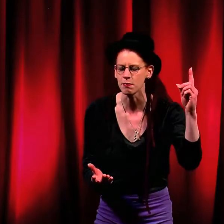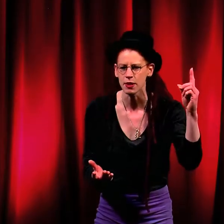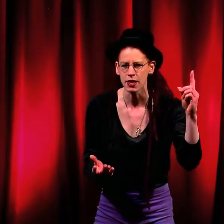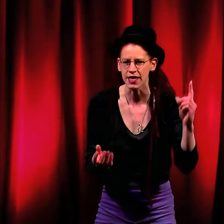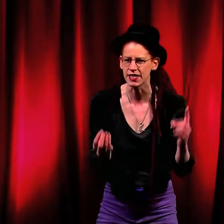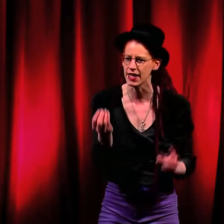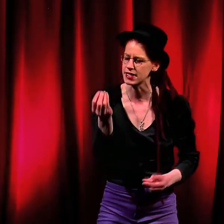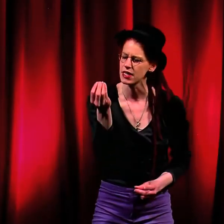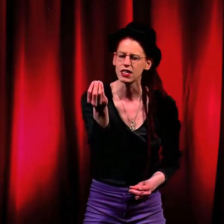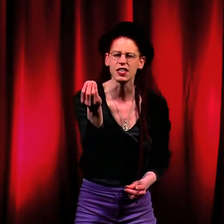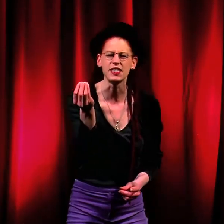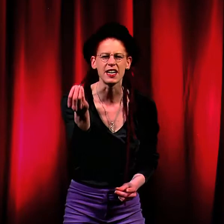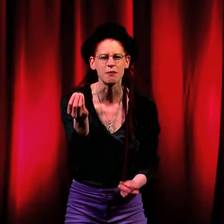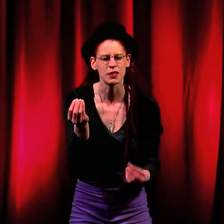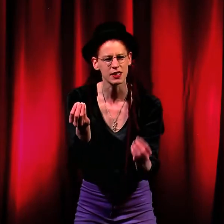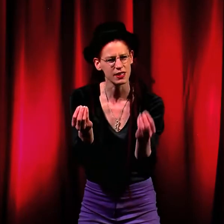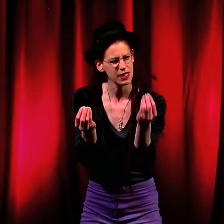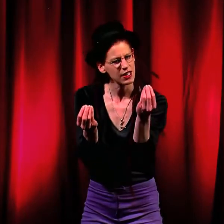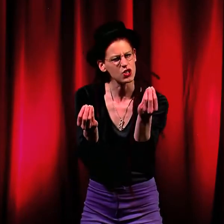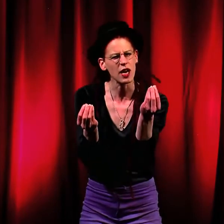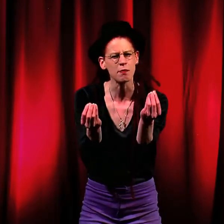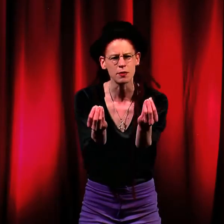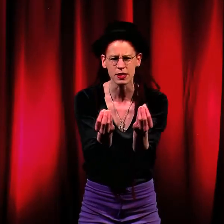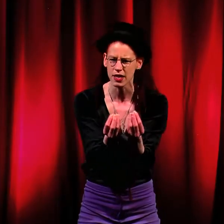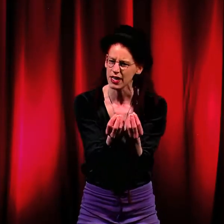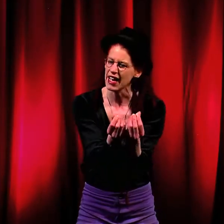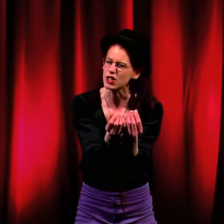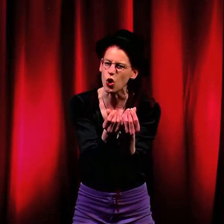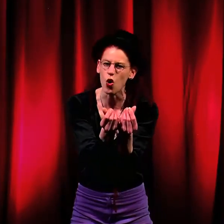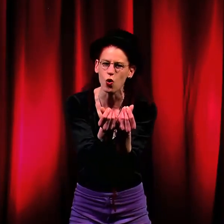has set to diamonds, gems and gold